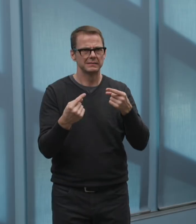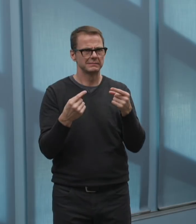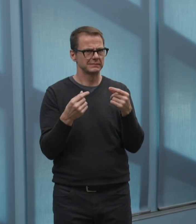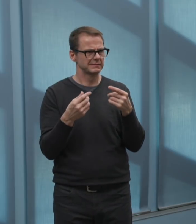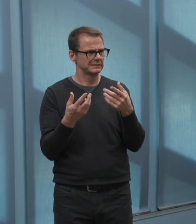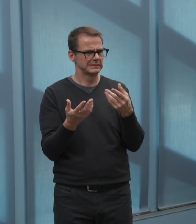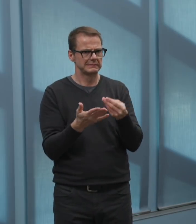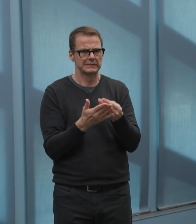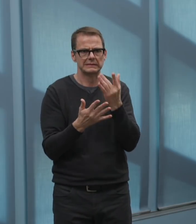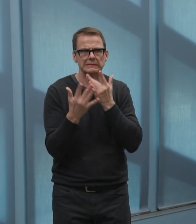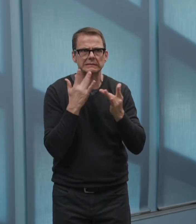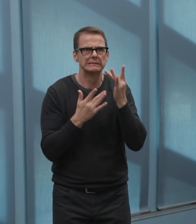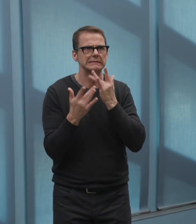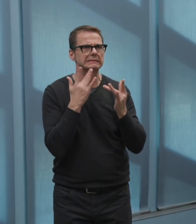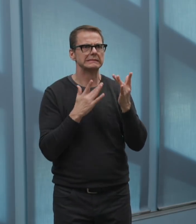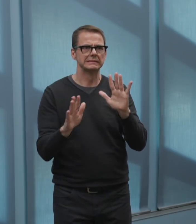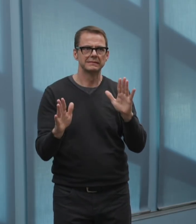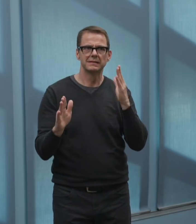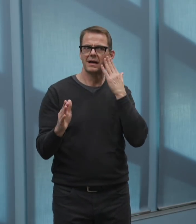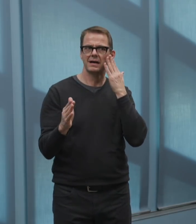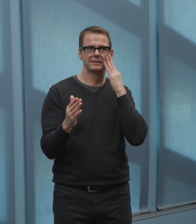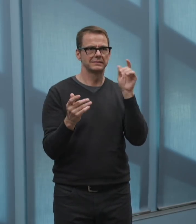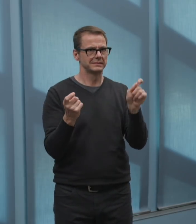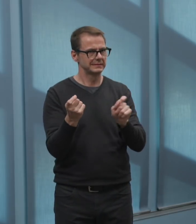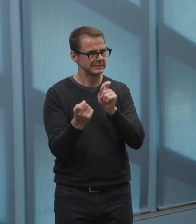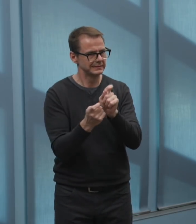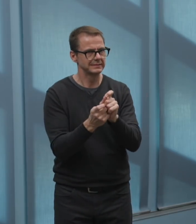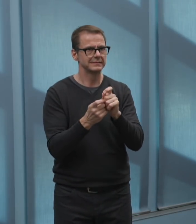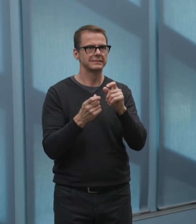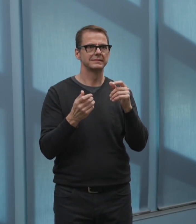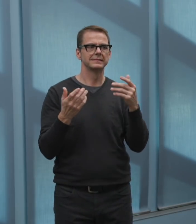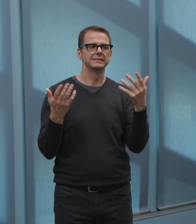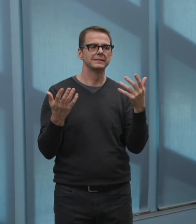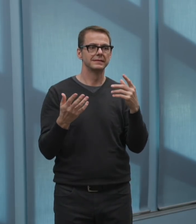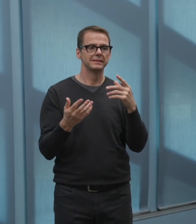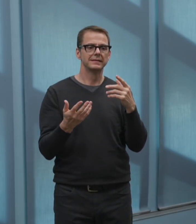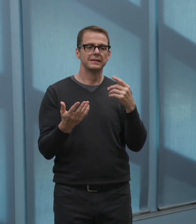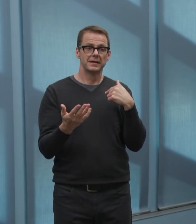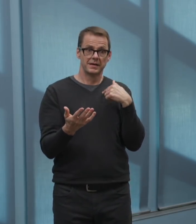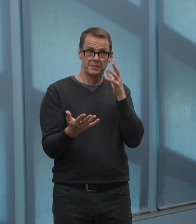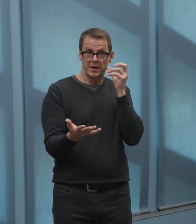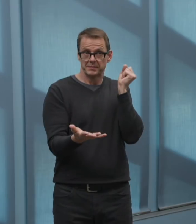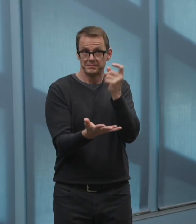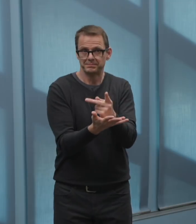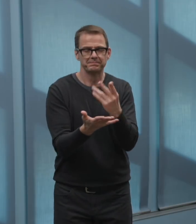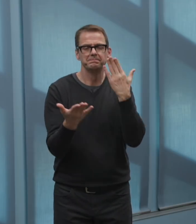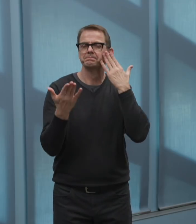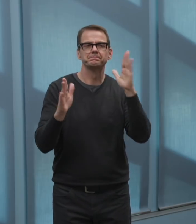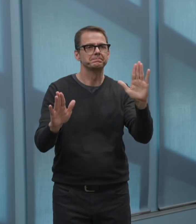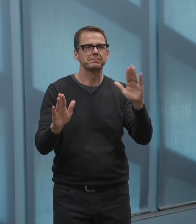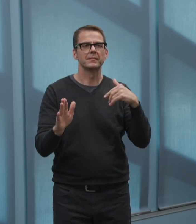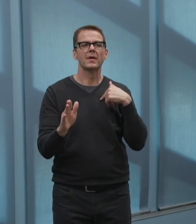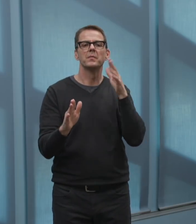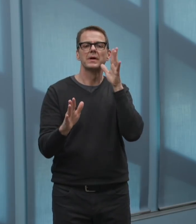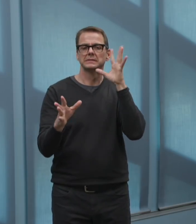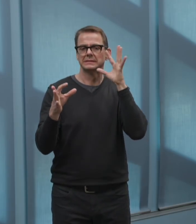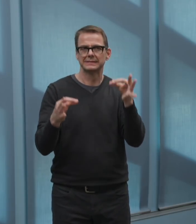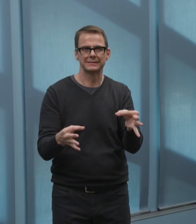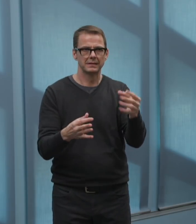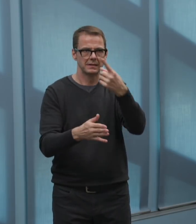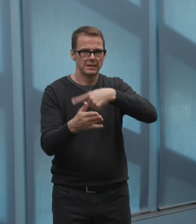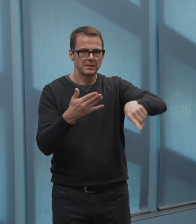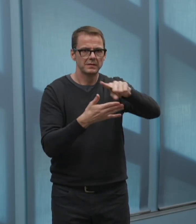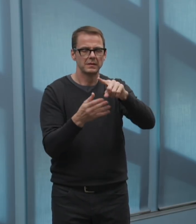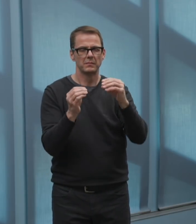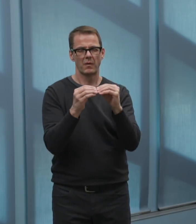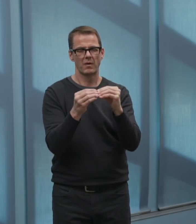looking at ways council budgets can even contribute to lowering the expenses as well. That is to say the budgets for our